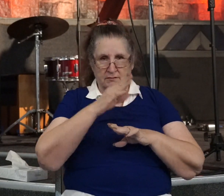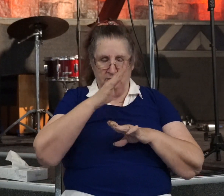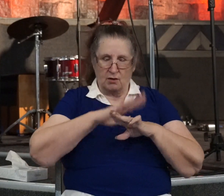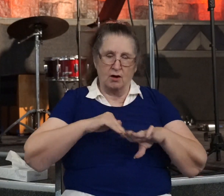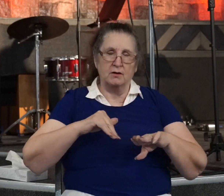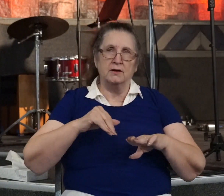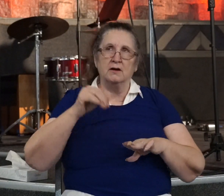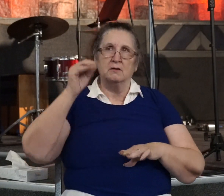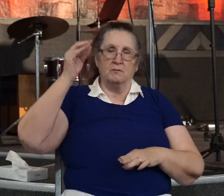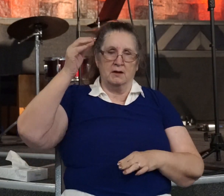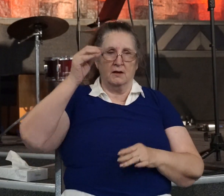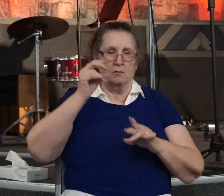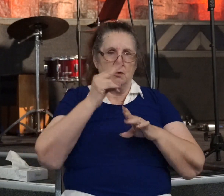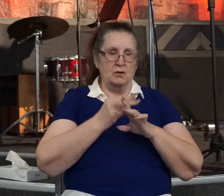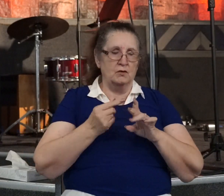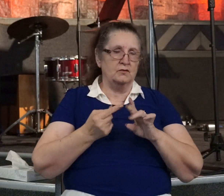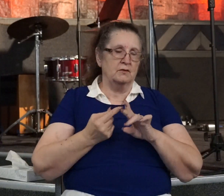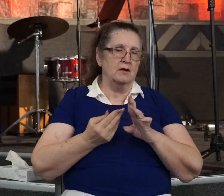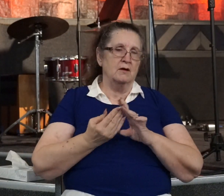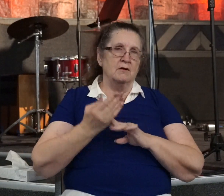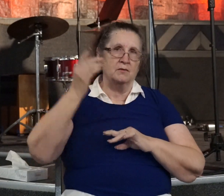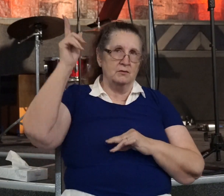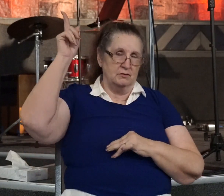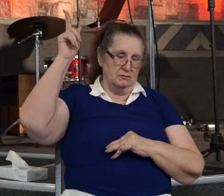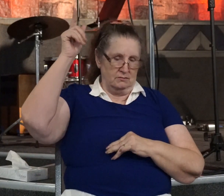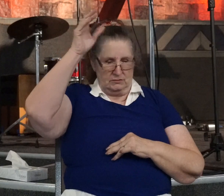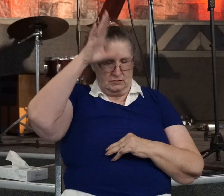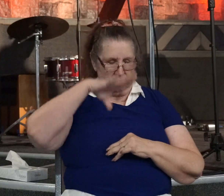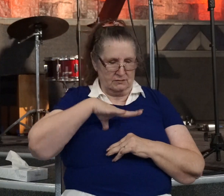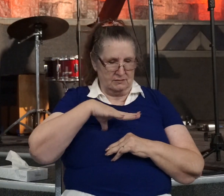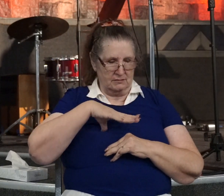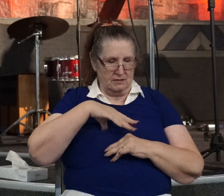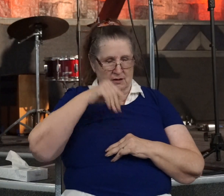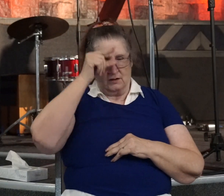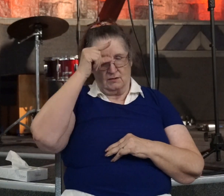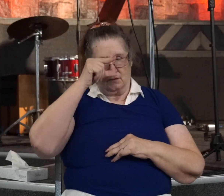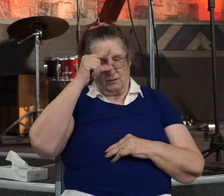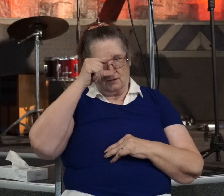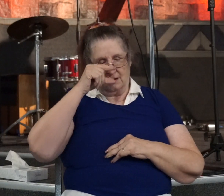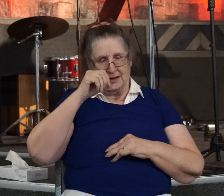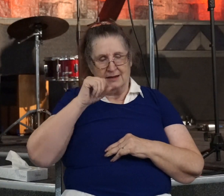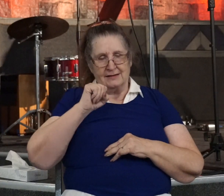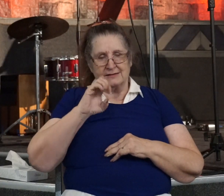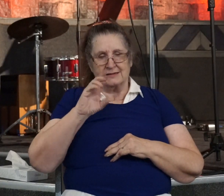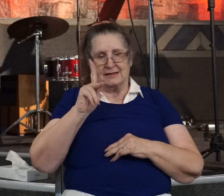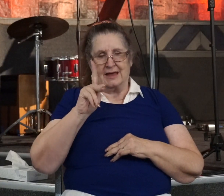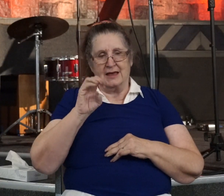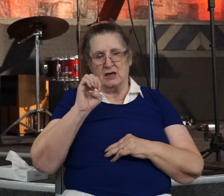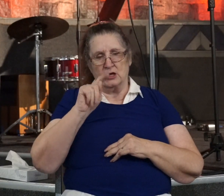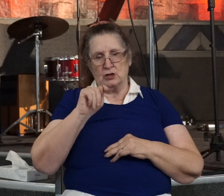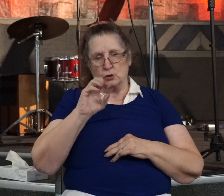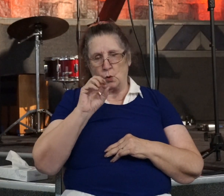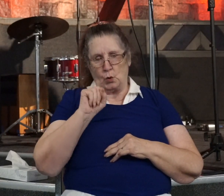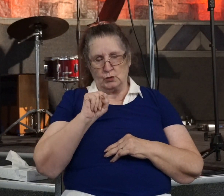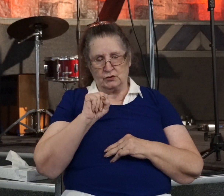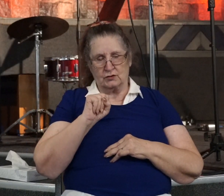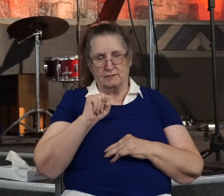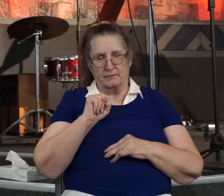That word vessel here in the Greek is the word skeros. It speaks of a clay jar.